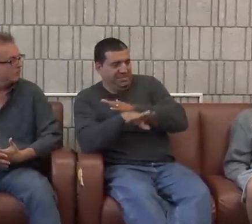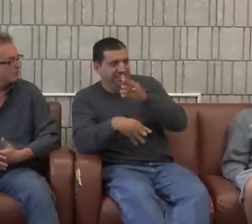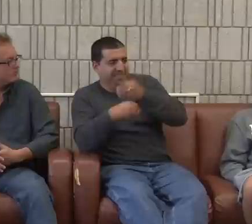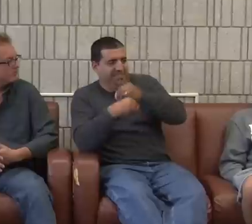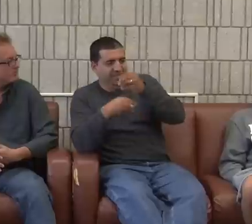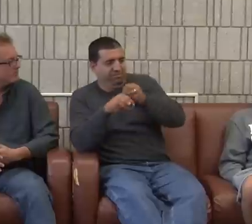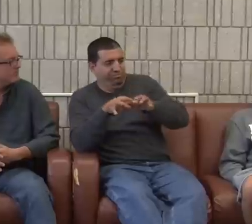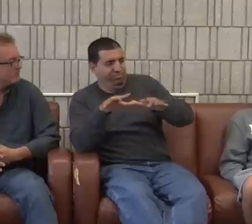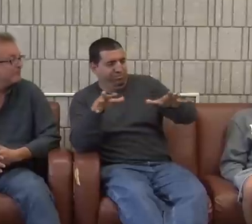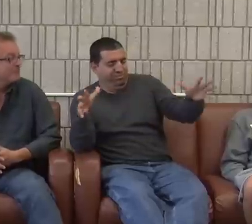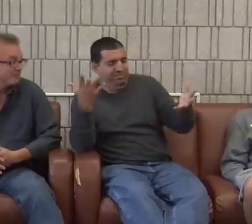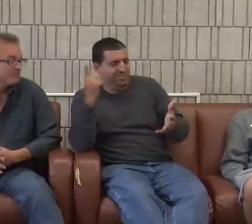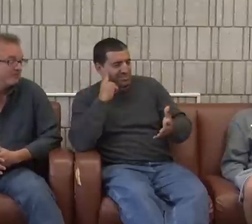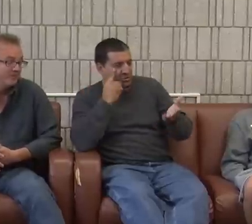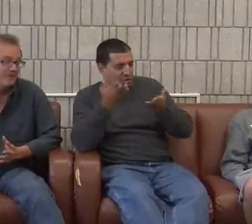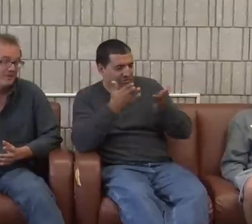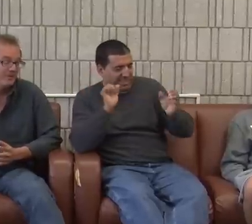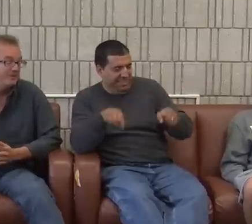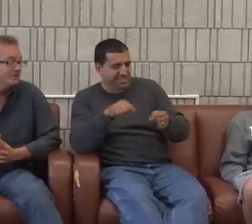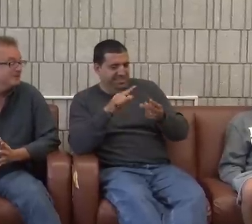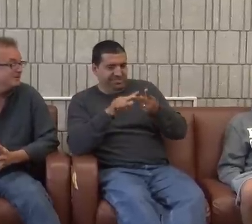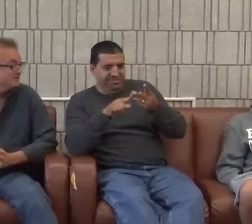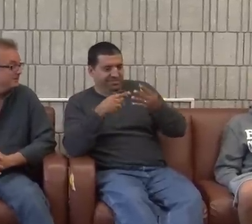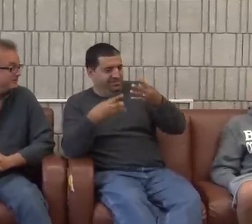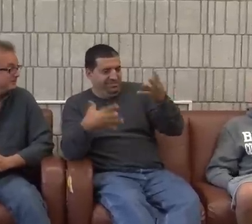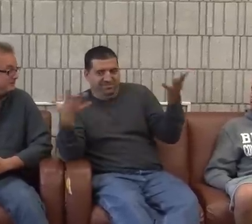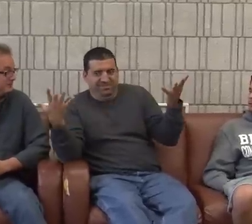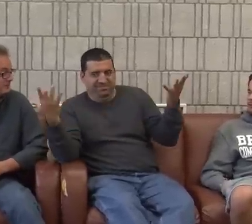Oh, add more access. Yeah. Have that spread. Deaf services and...